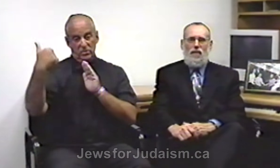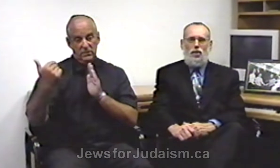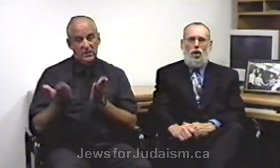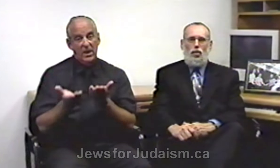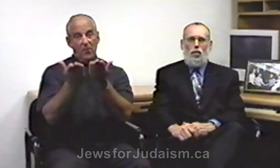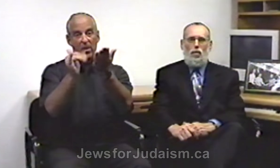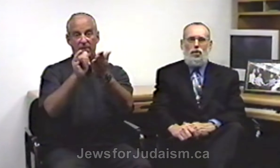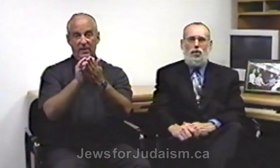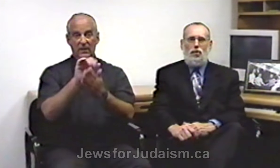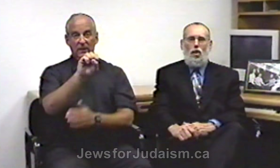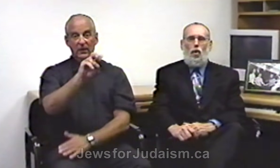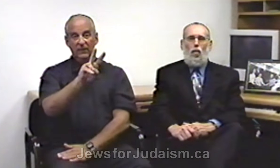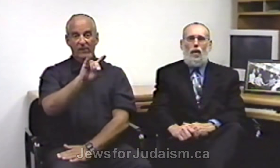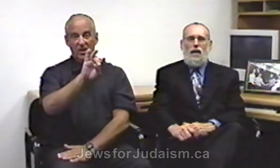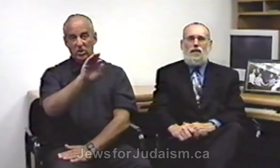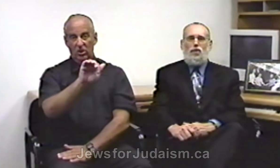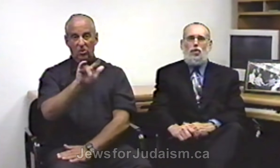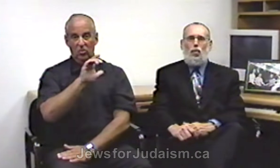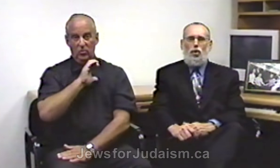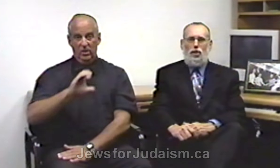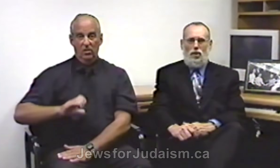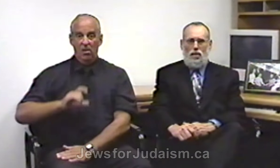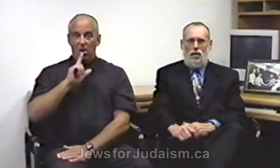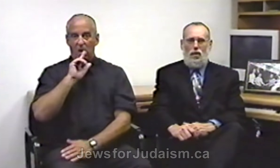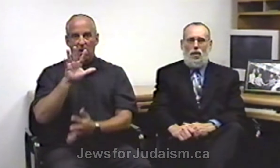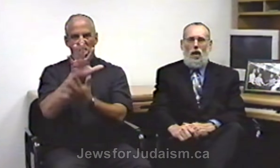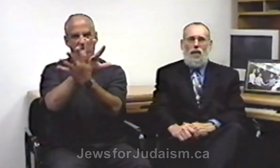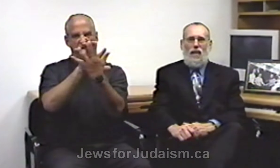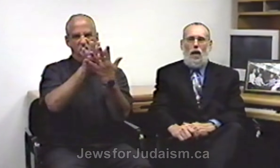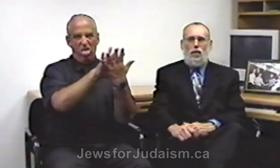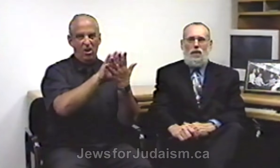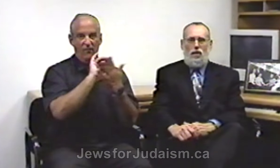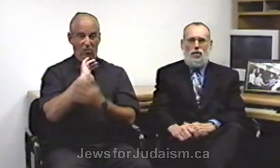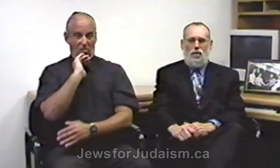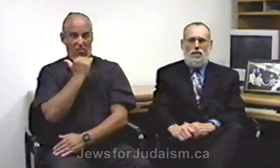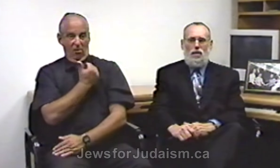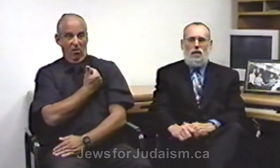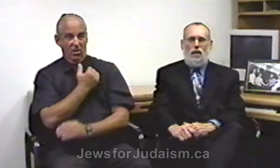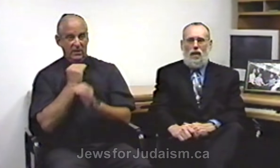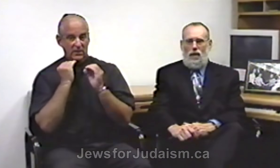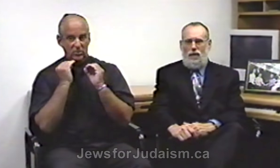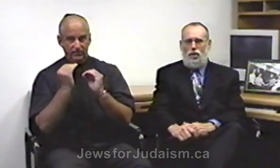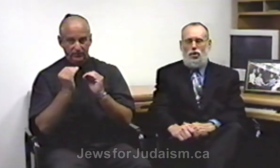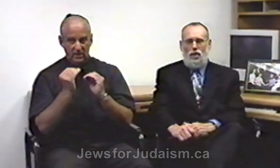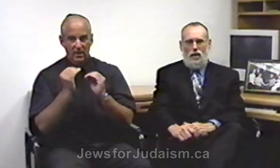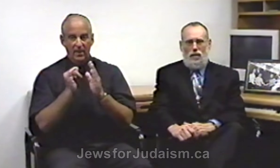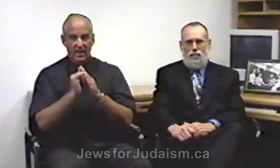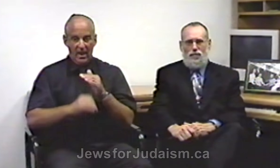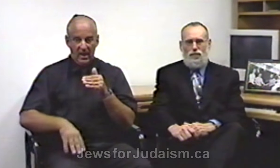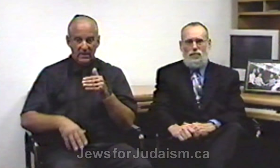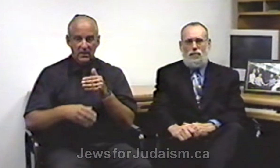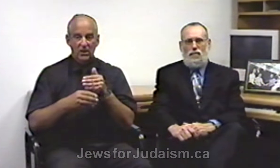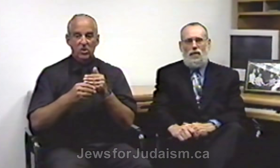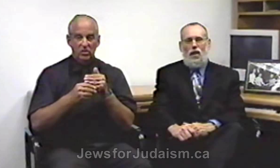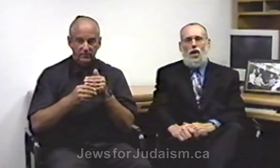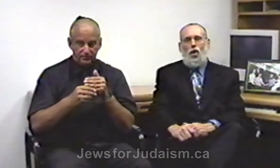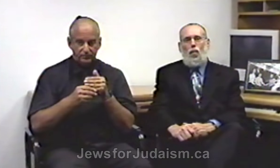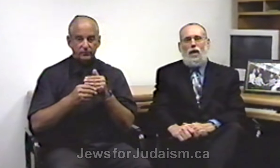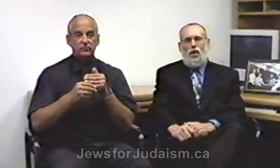evangelical Christians were a distortion of our teachings. Additionally, we